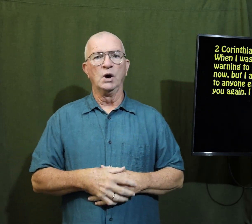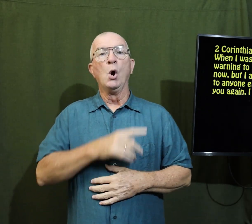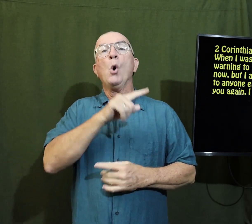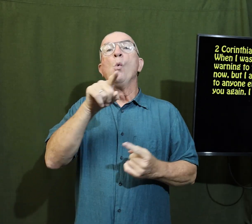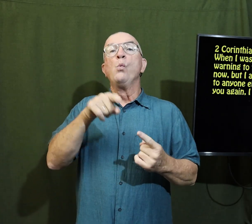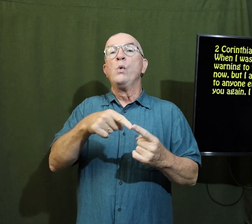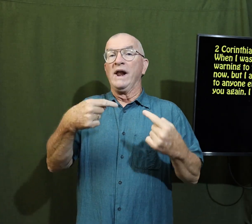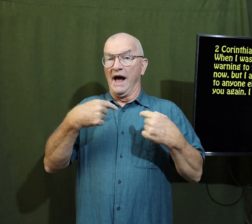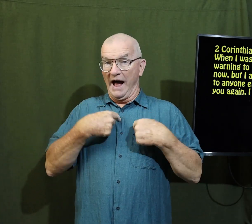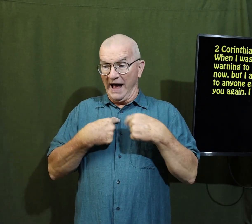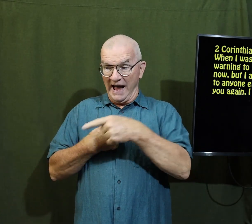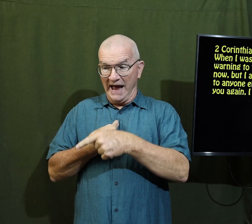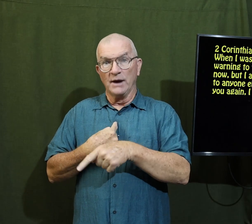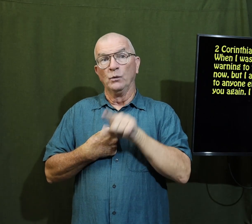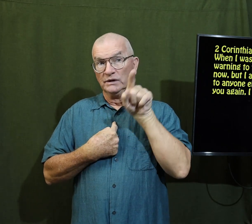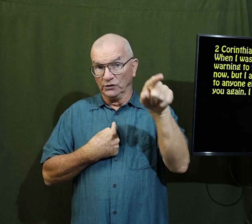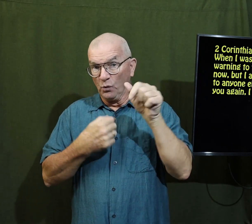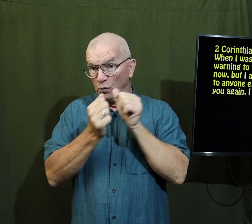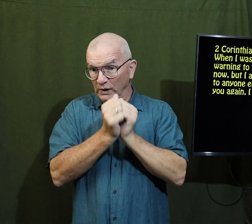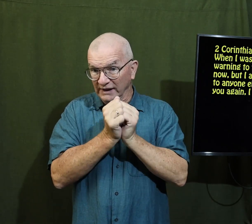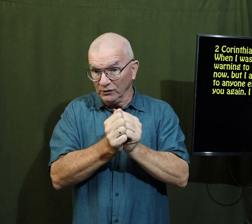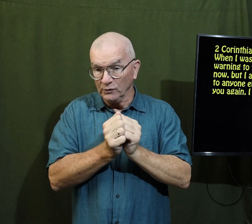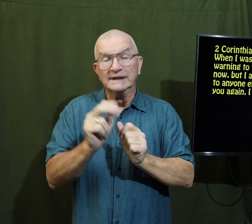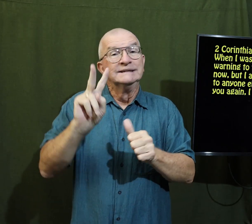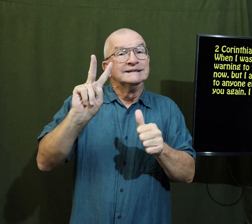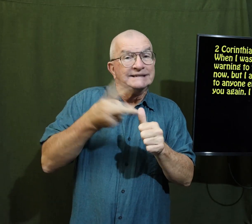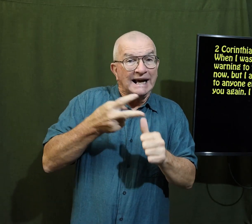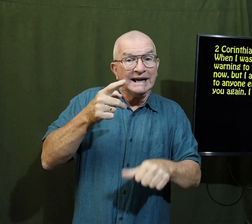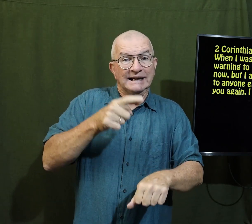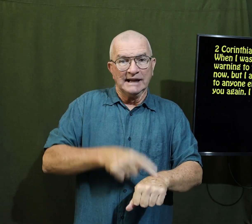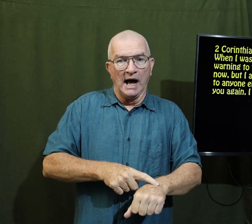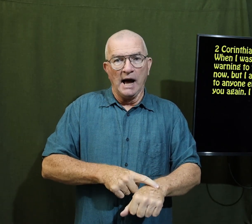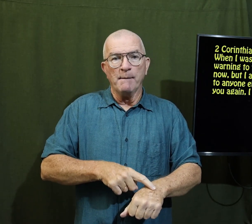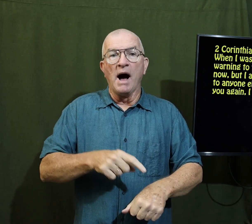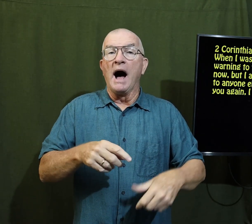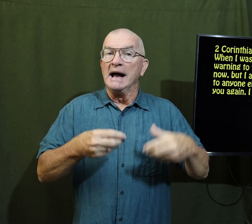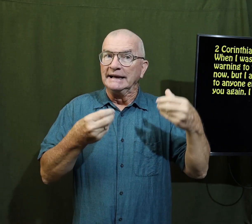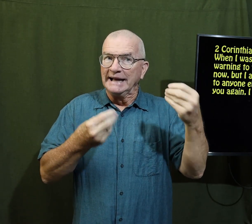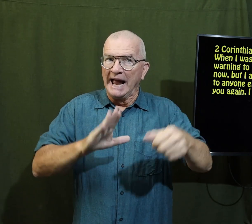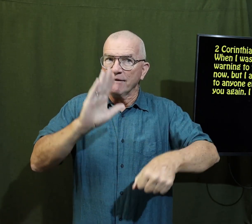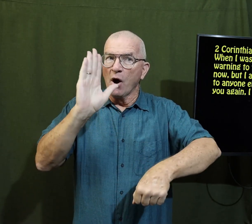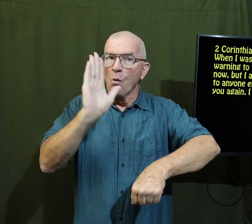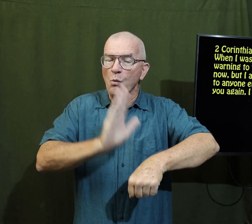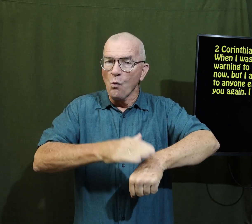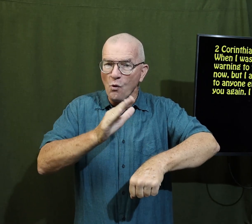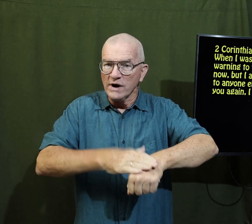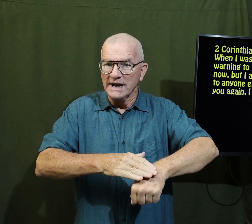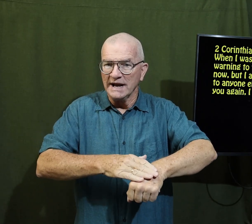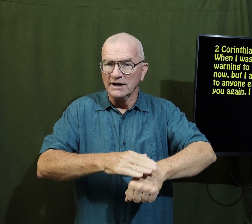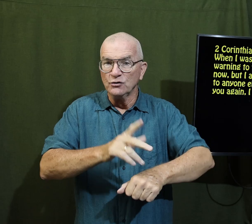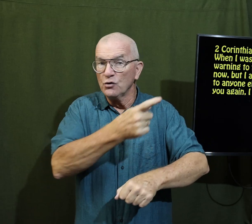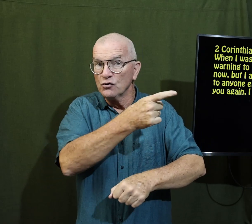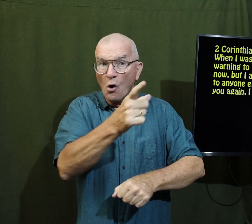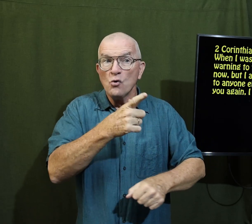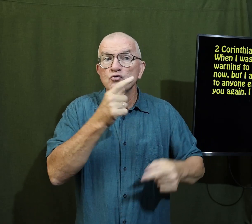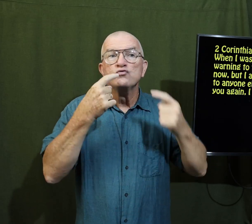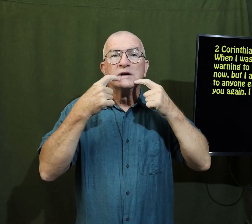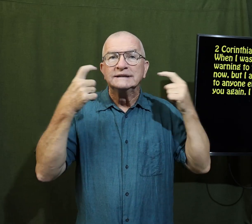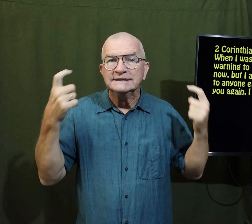Verse 2 When I was with you the second time I gave a warning to